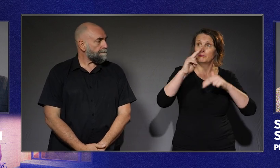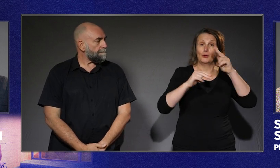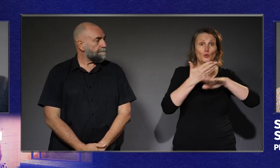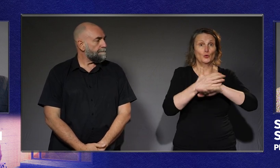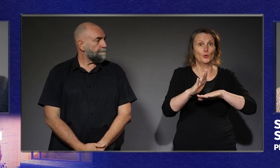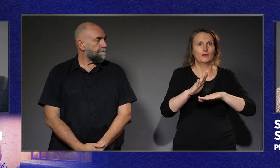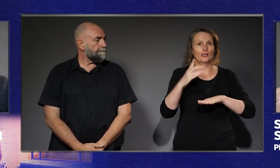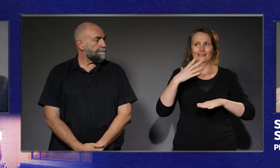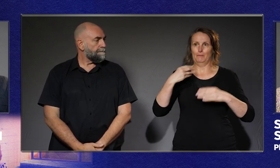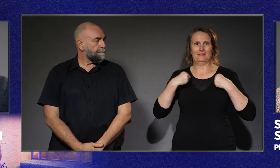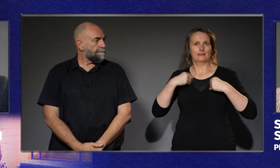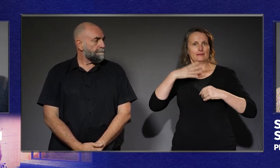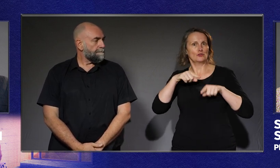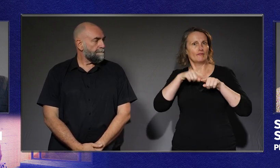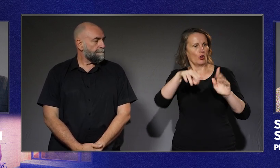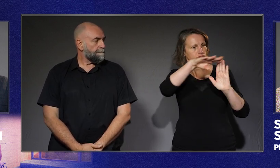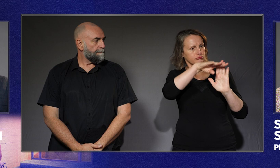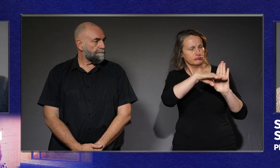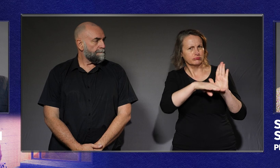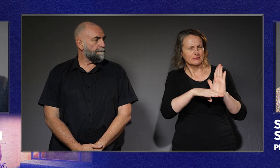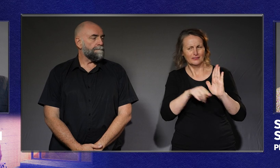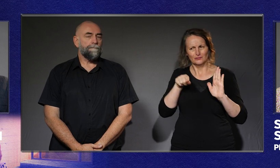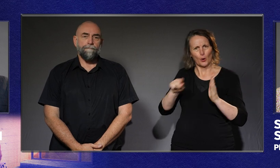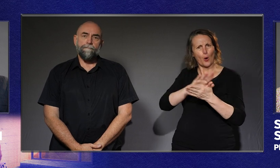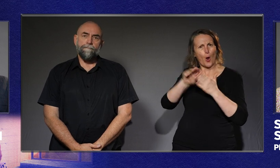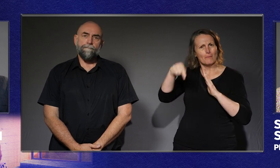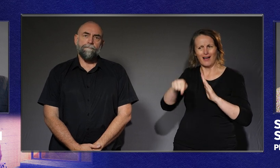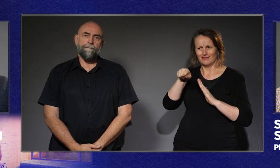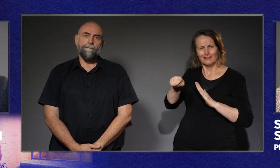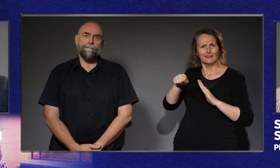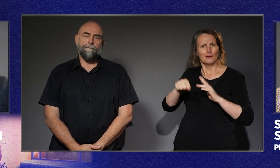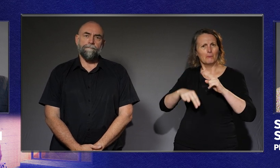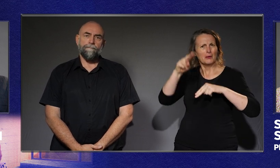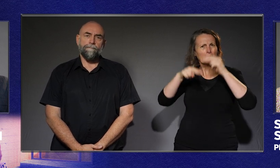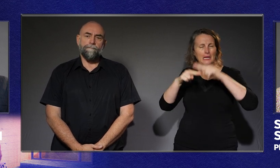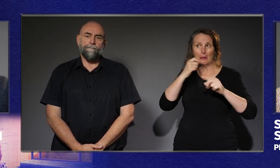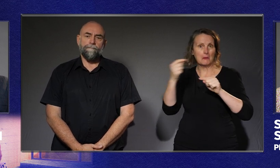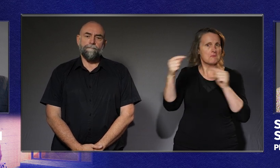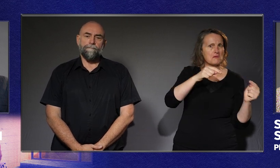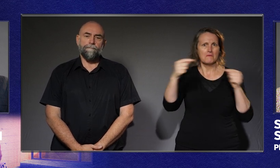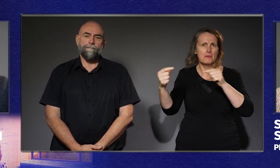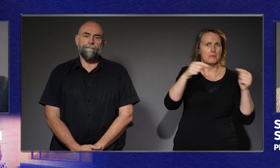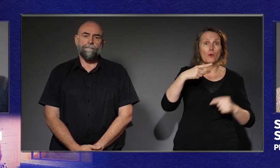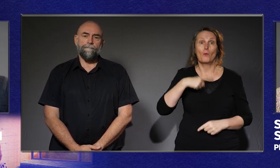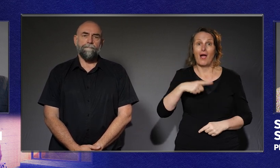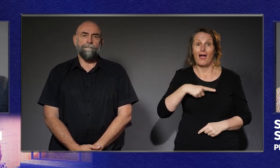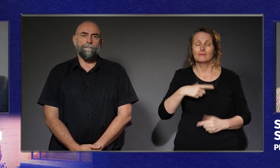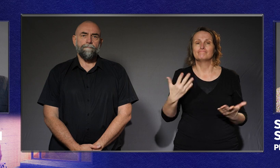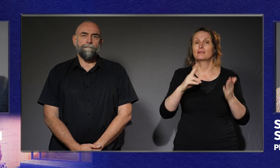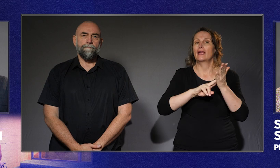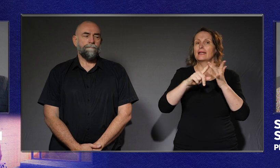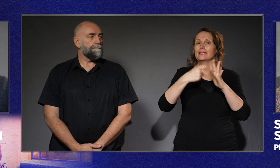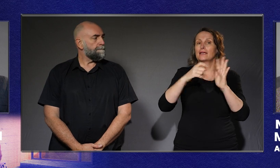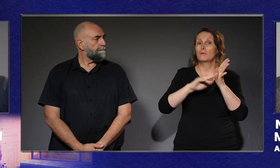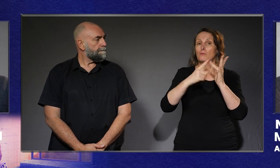accessible. So what is it about this development that has been so controversial? Nick Morris is an access consultant based